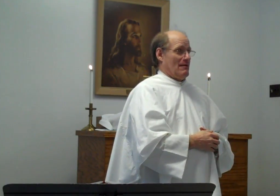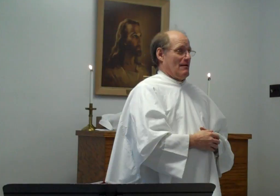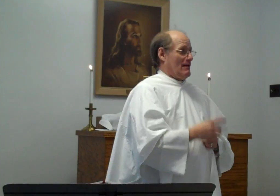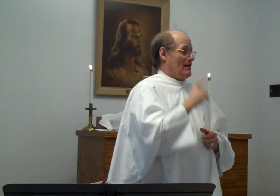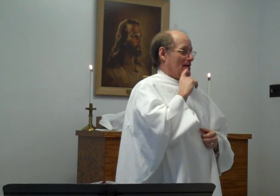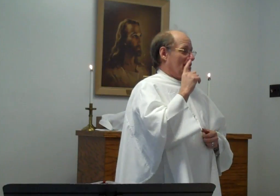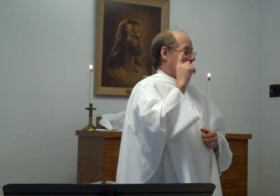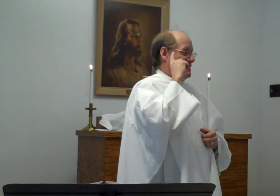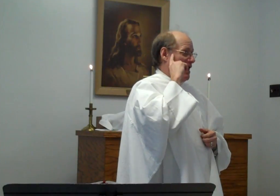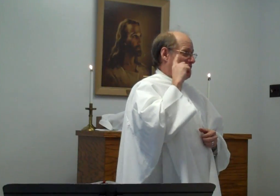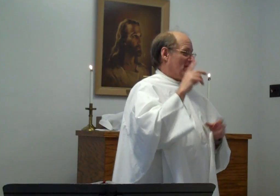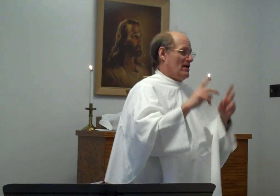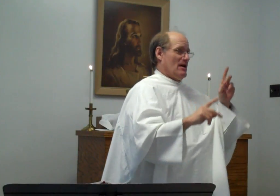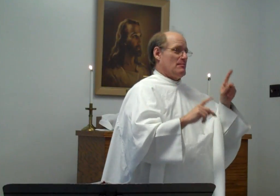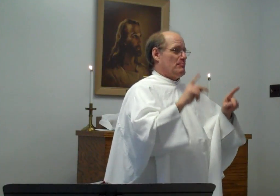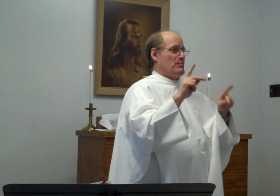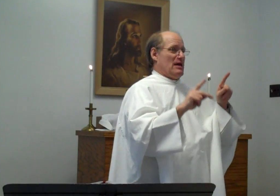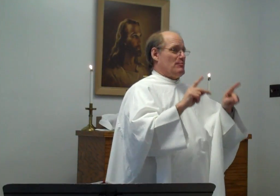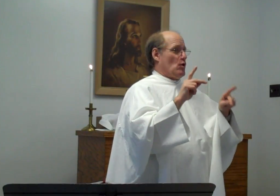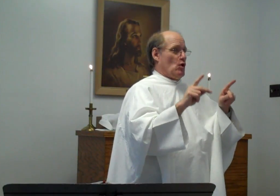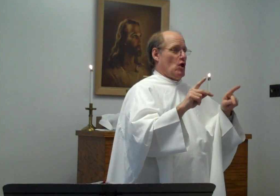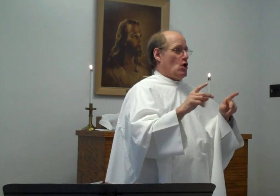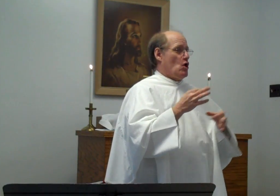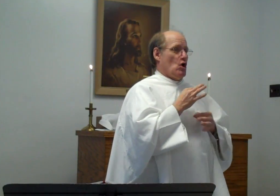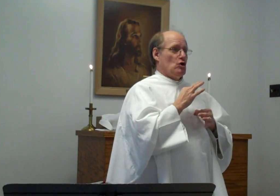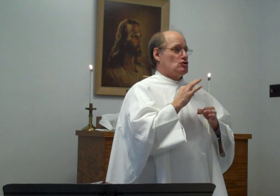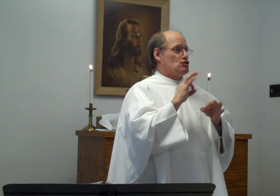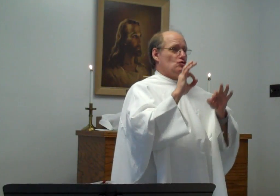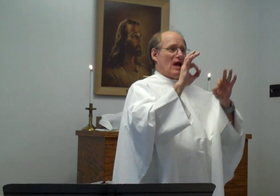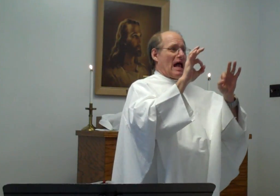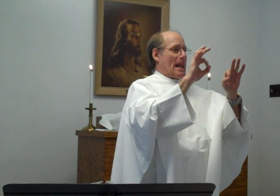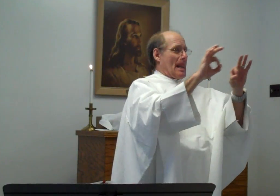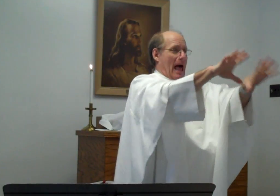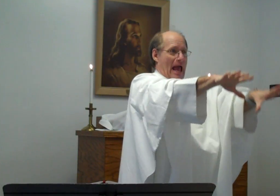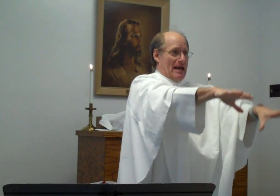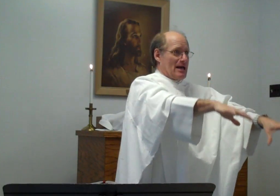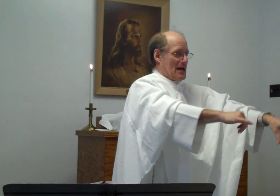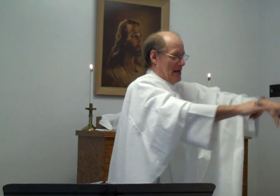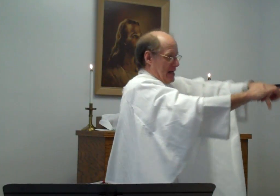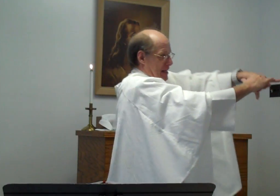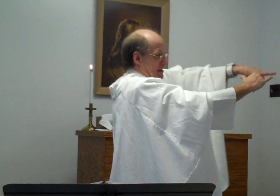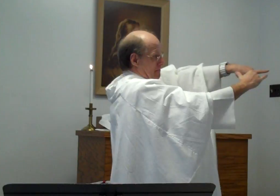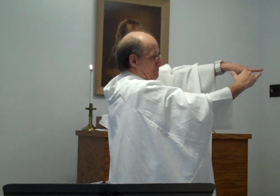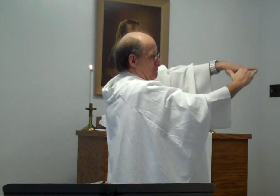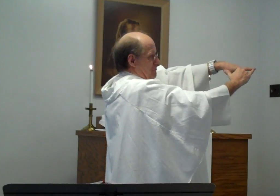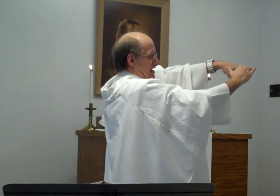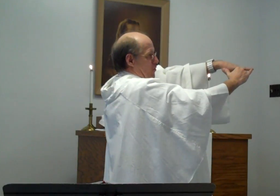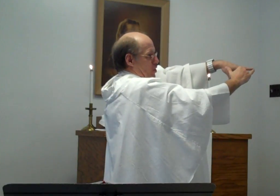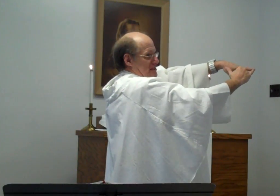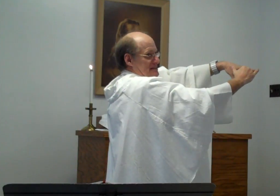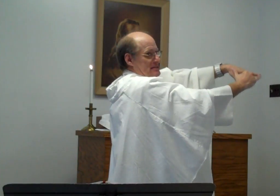Deaf people do not like big words.